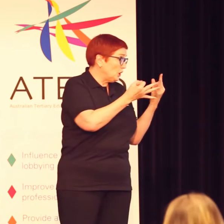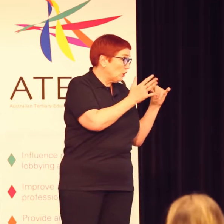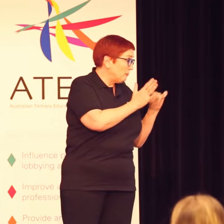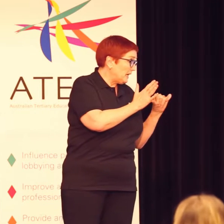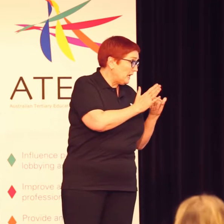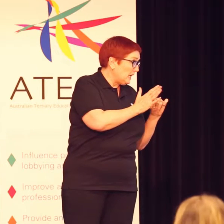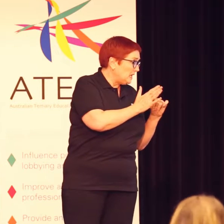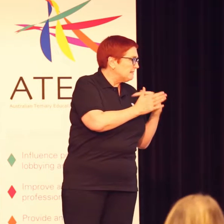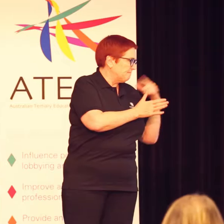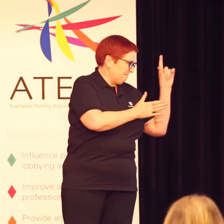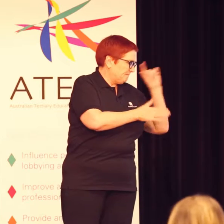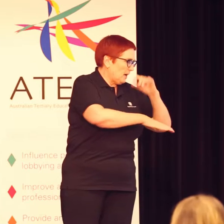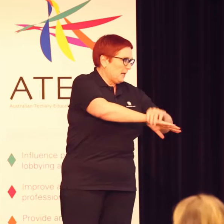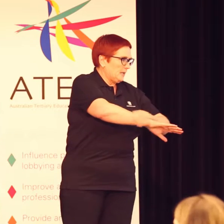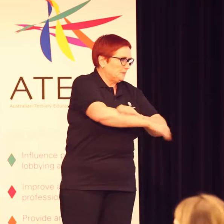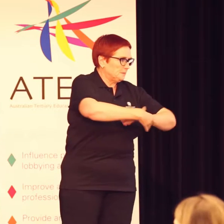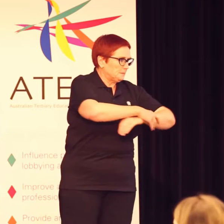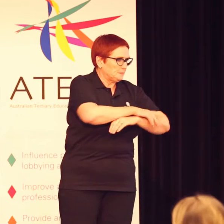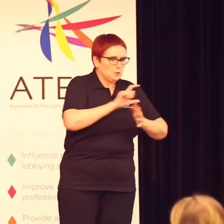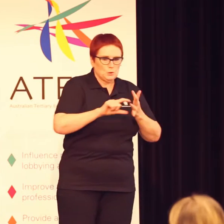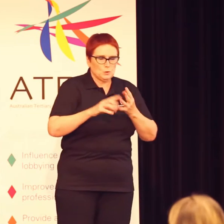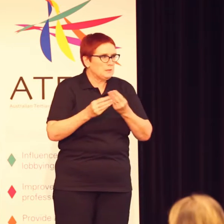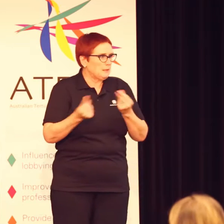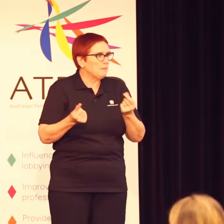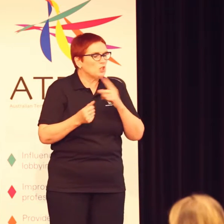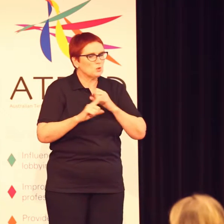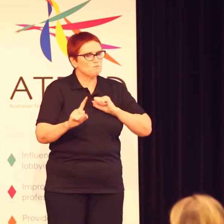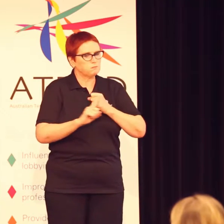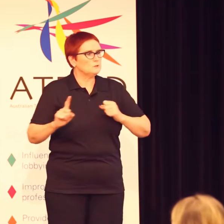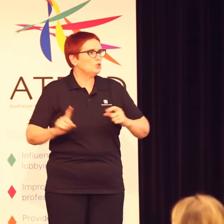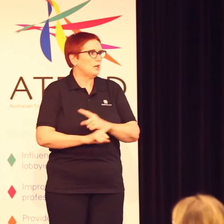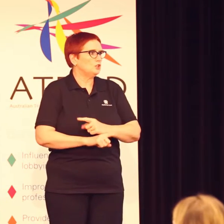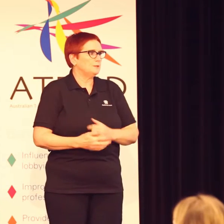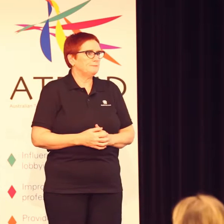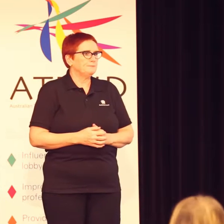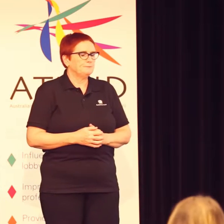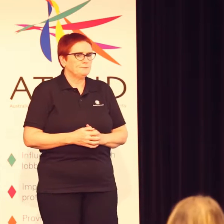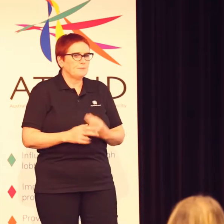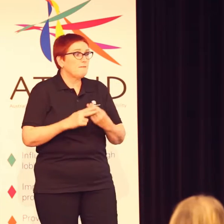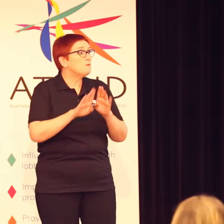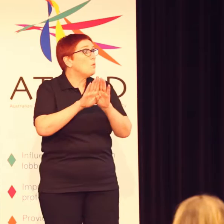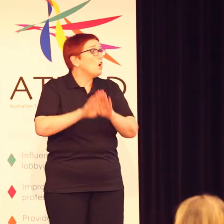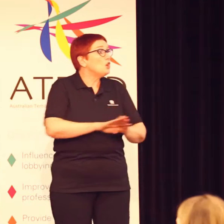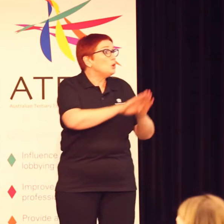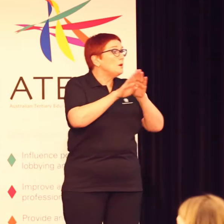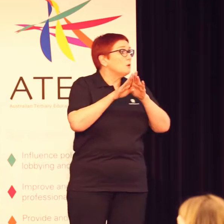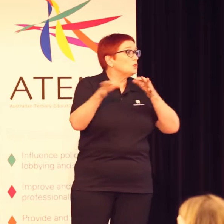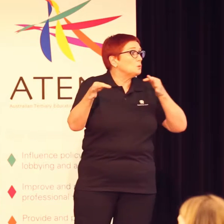I could do something big to make a change for universal design.